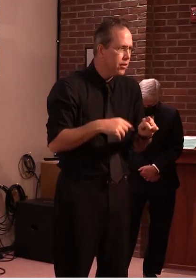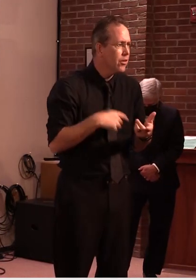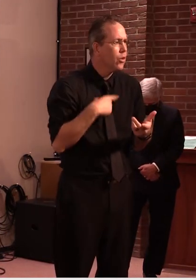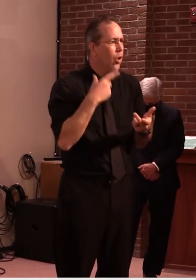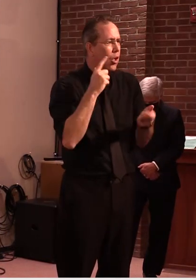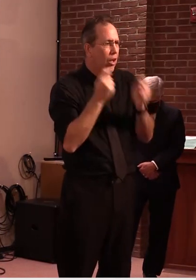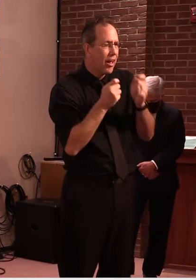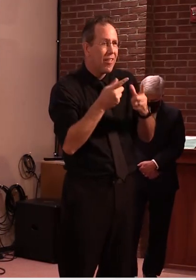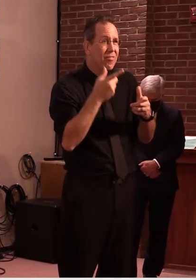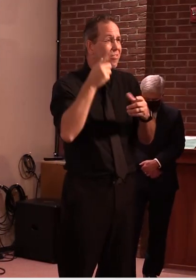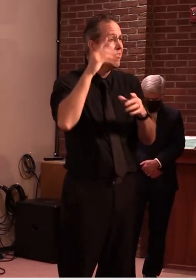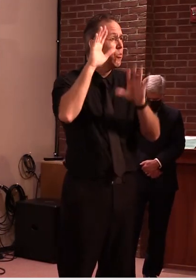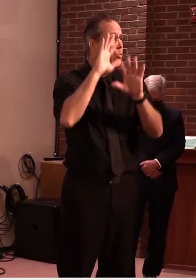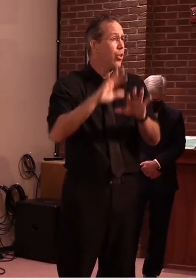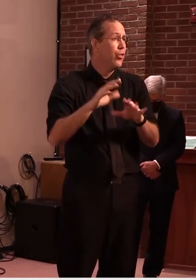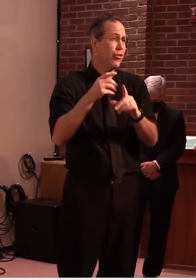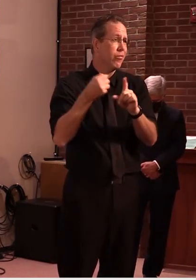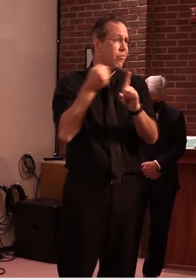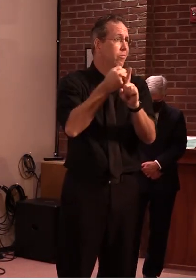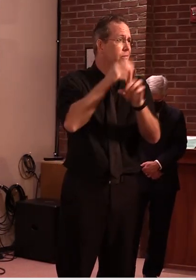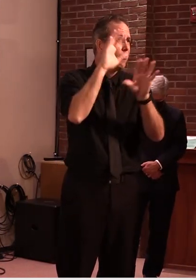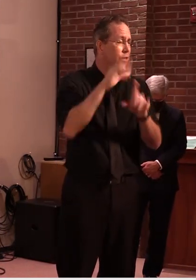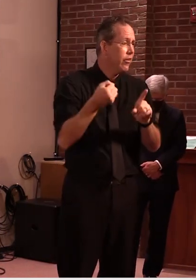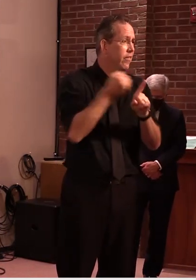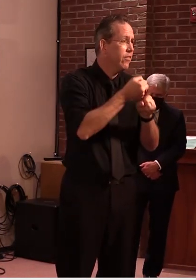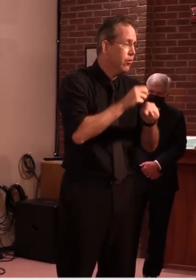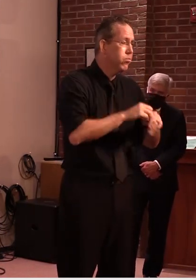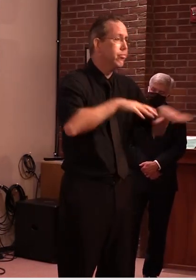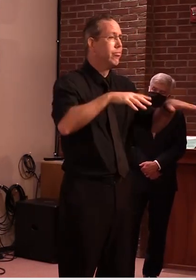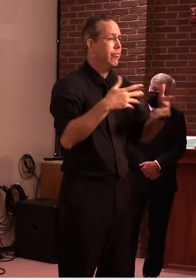and the need for this work is is very accurate too